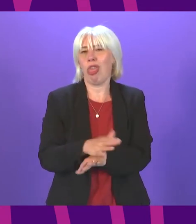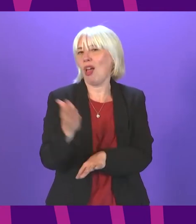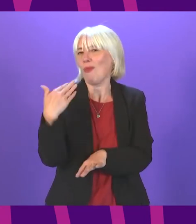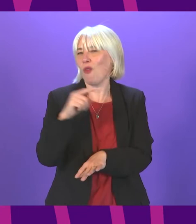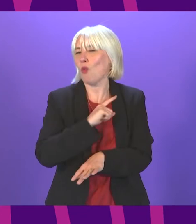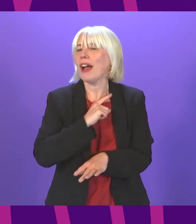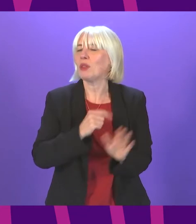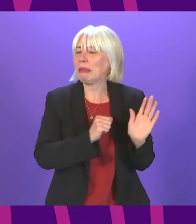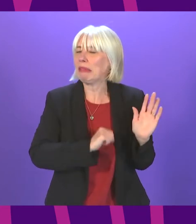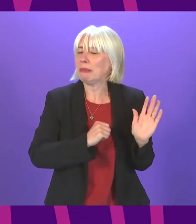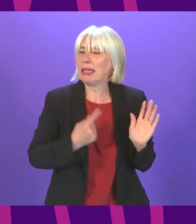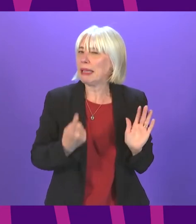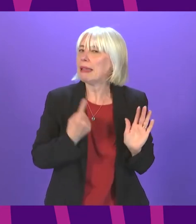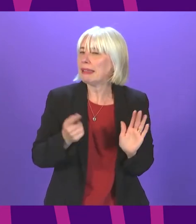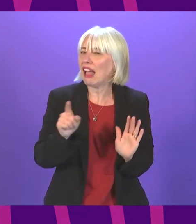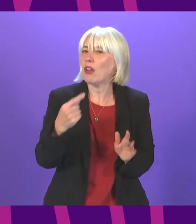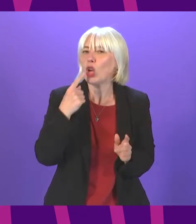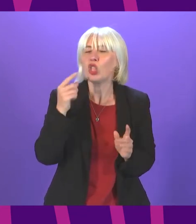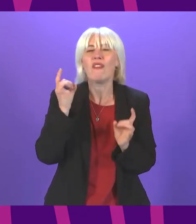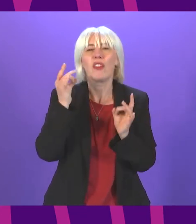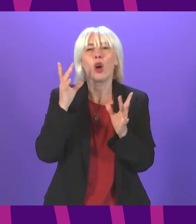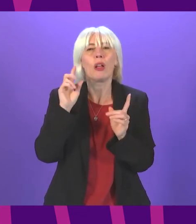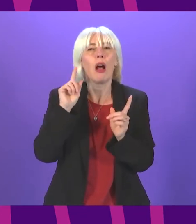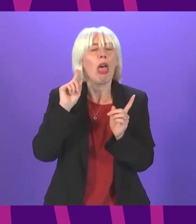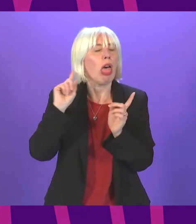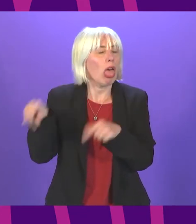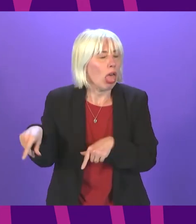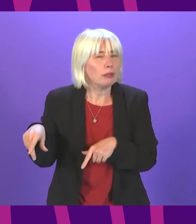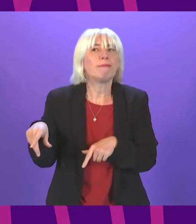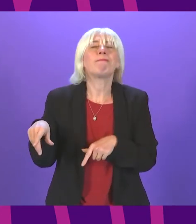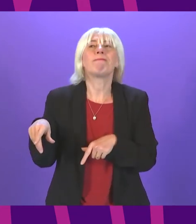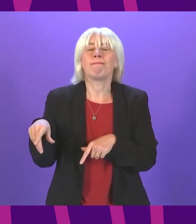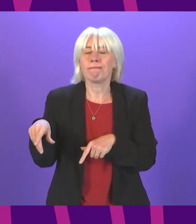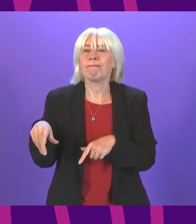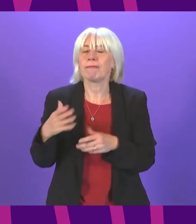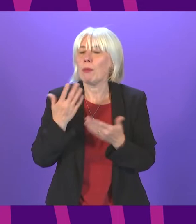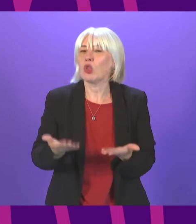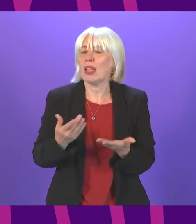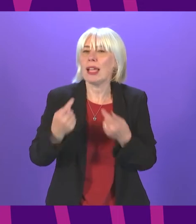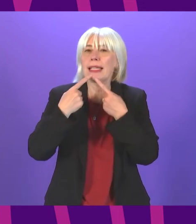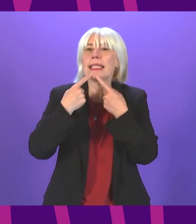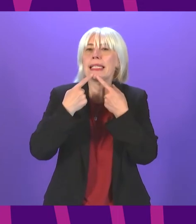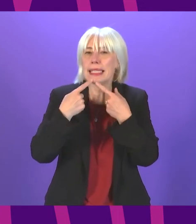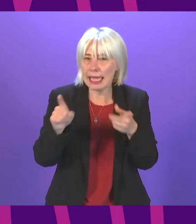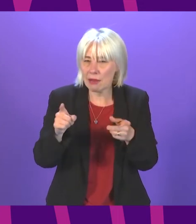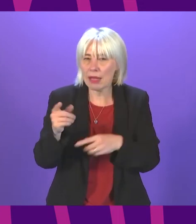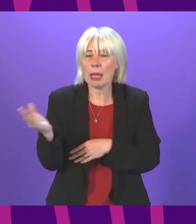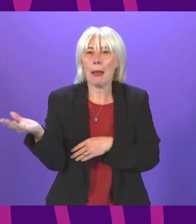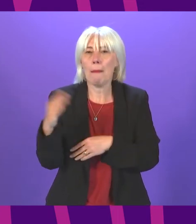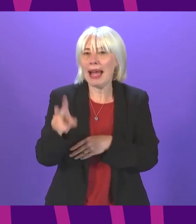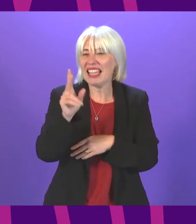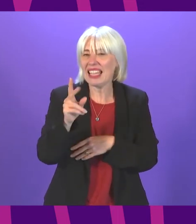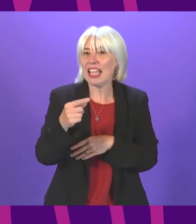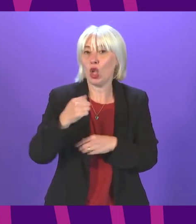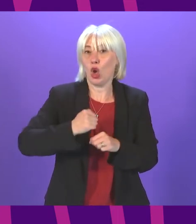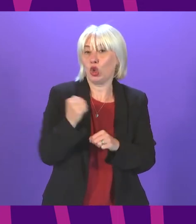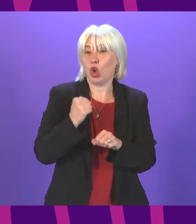because she's admitted herself that she took her eye off the ball with this. But the statement we've had today re-announces what the Scottish